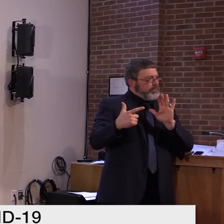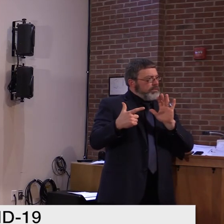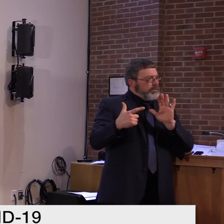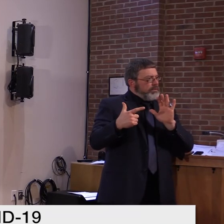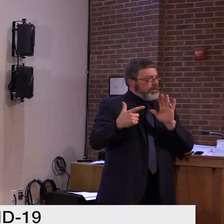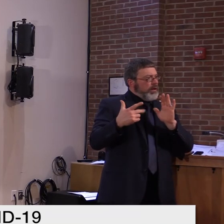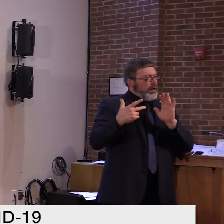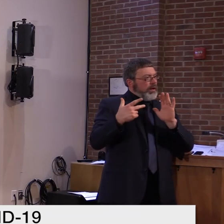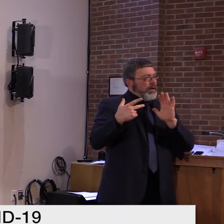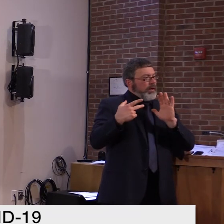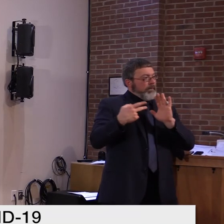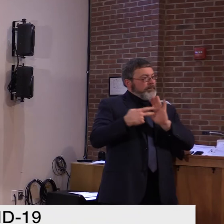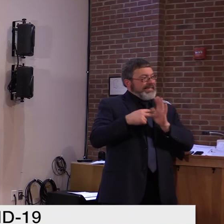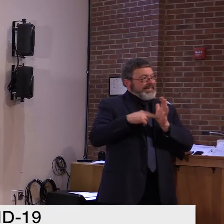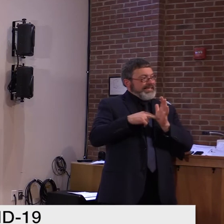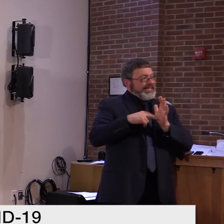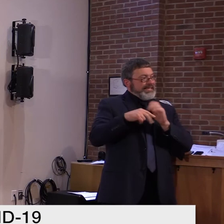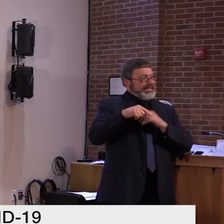gathering?